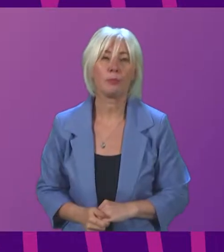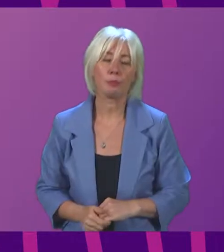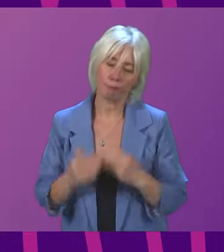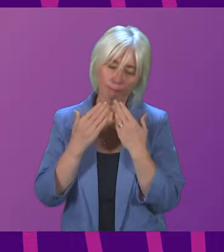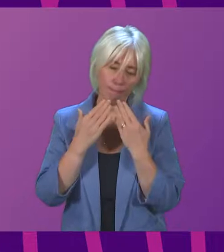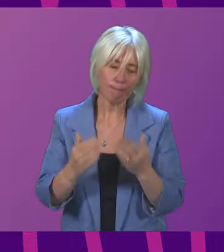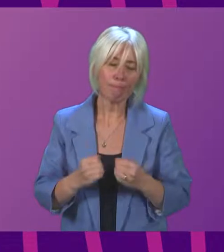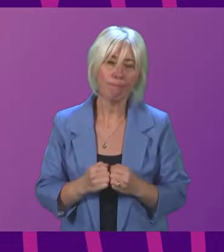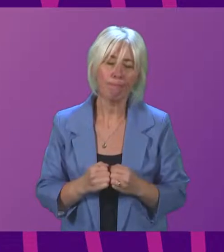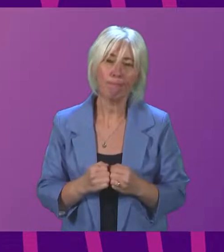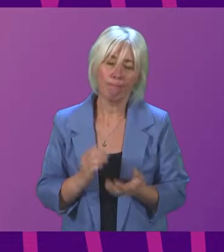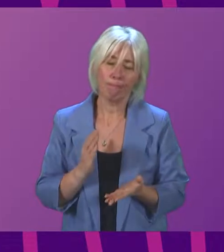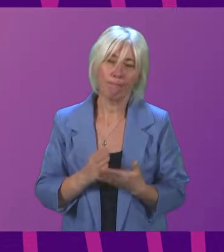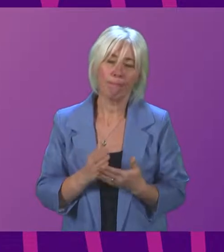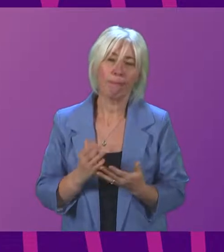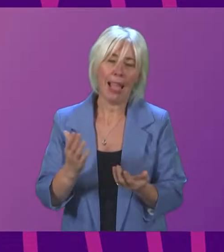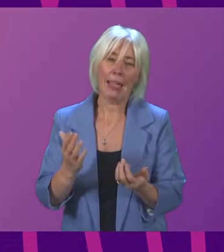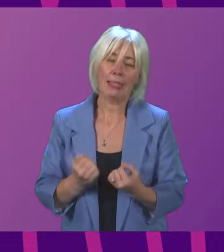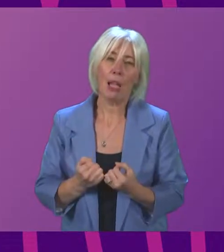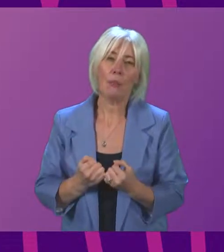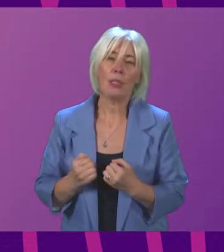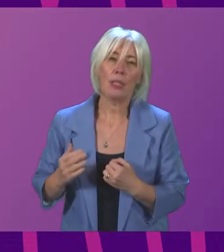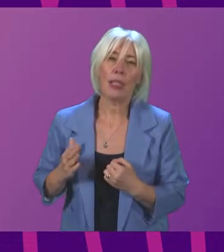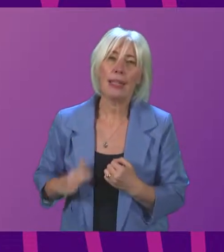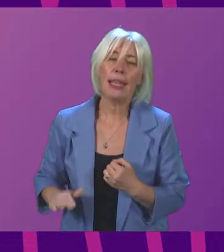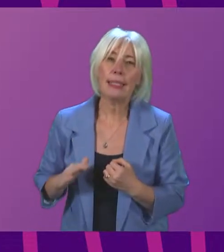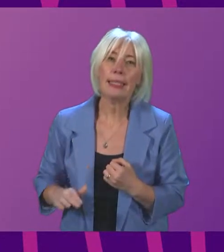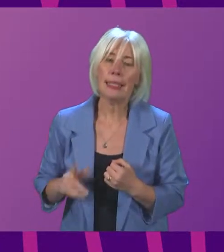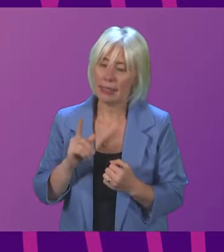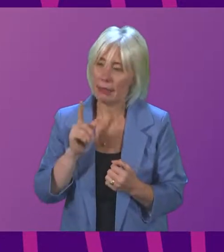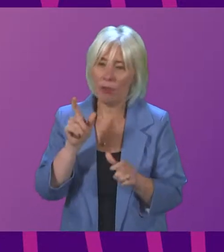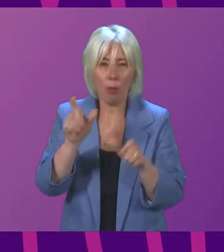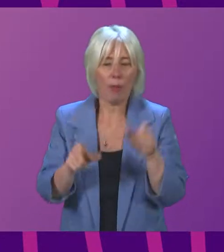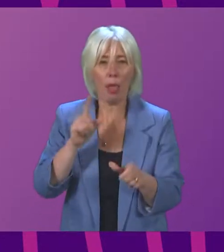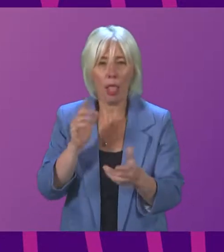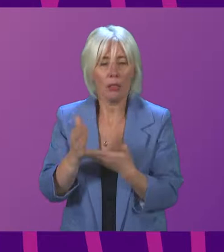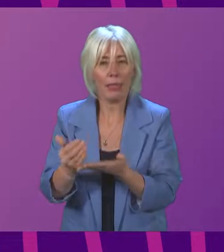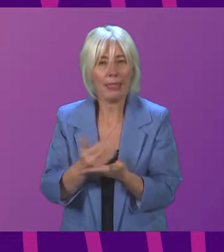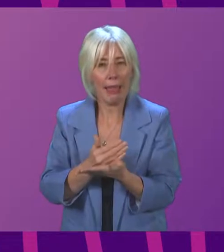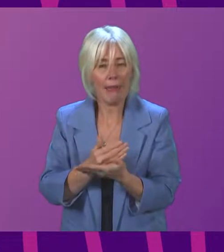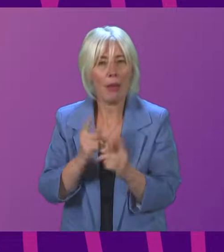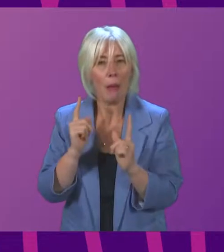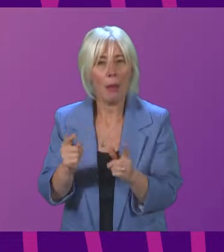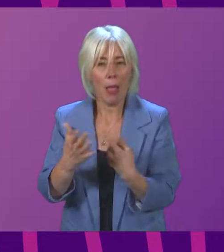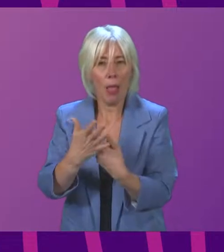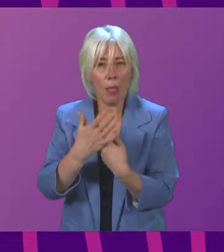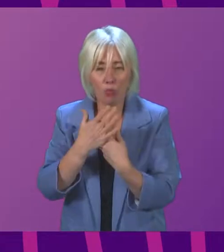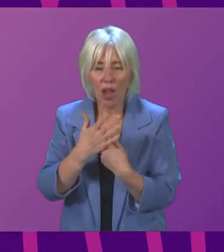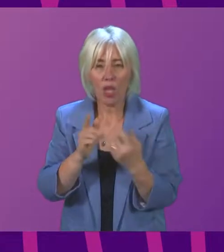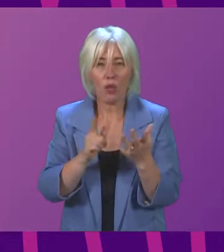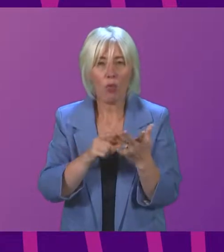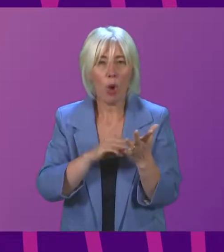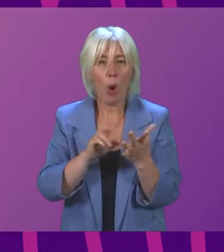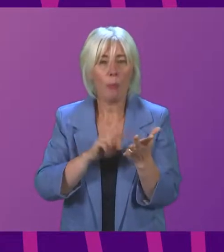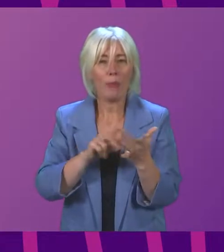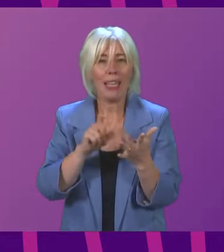I absolutely accept the necessity of people being safe. However, with the current pressures of Omicron, which